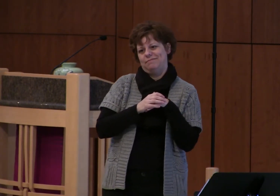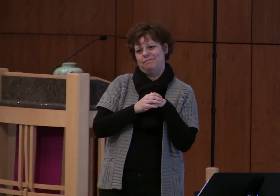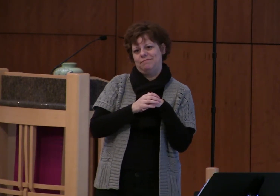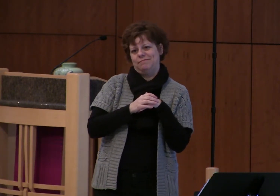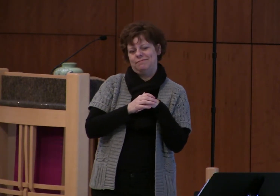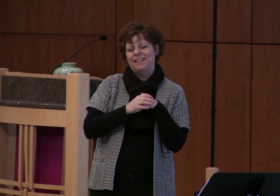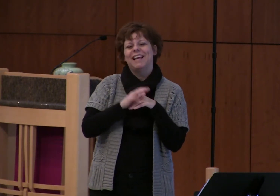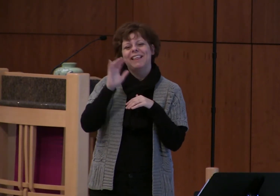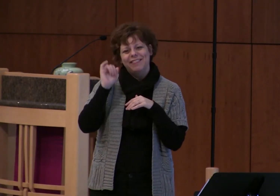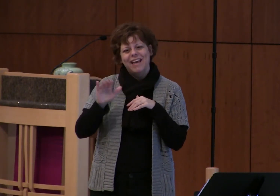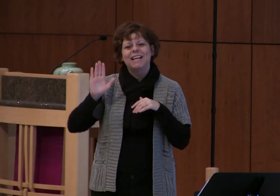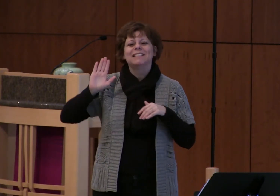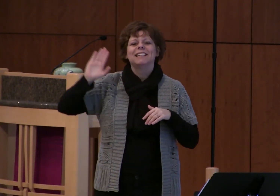that's God's idea of glory